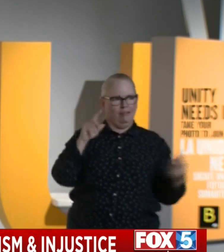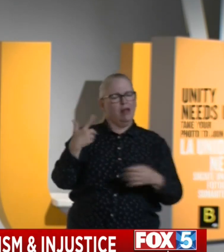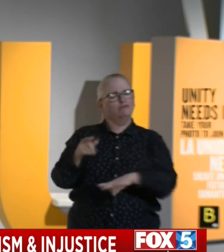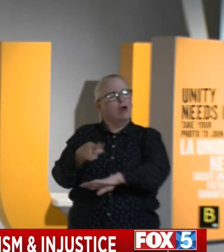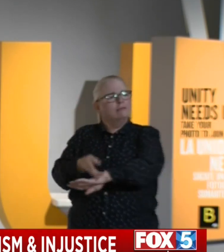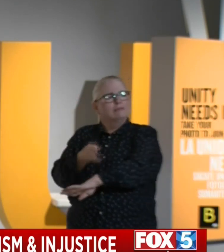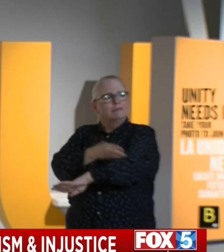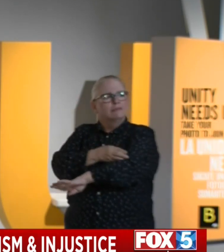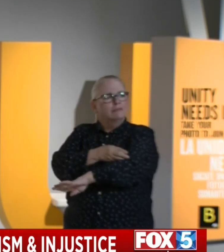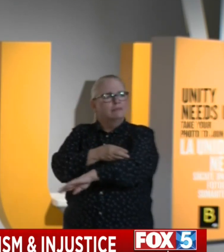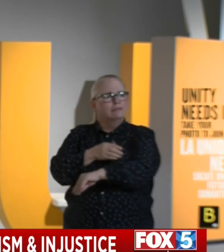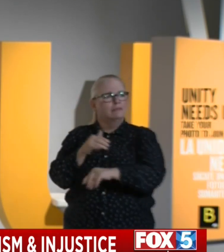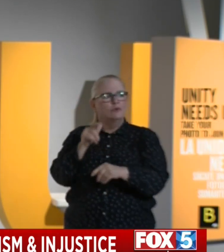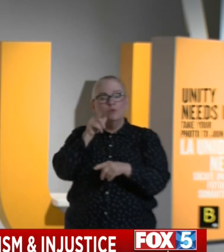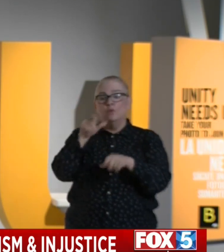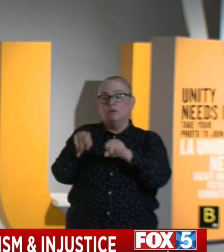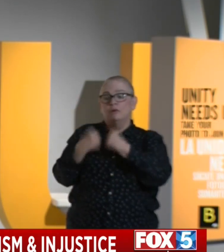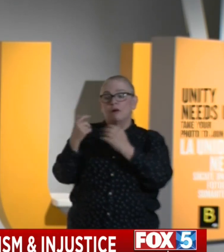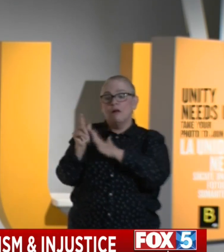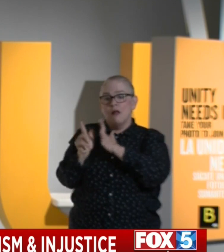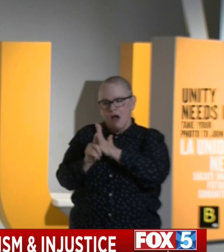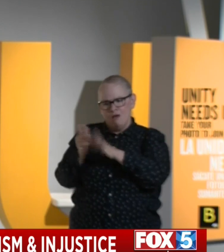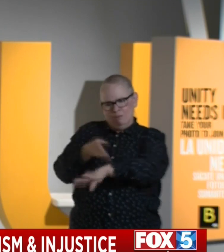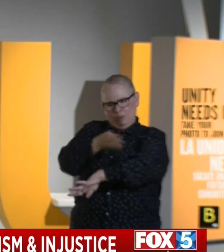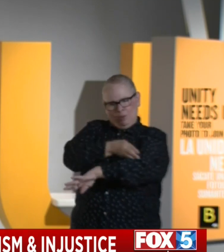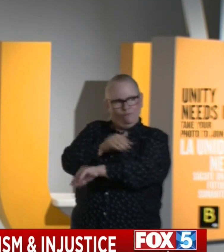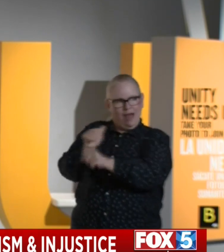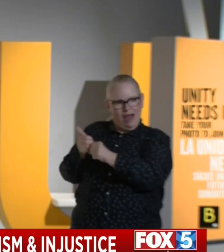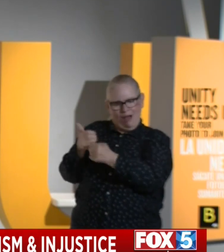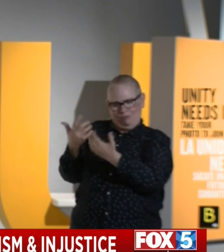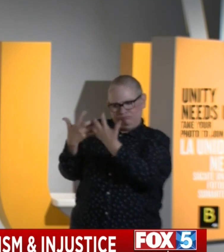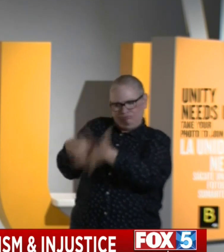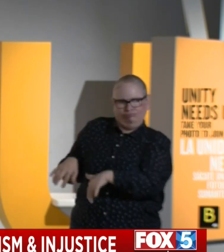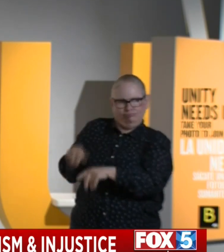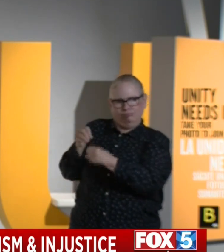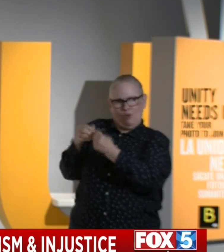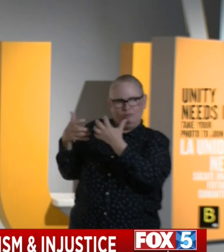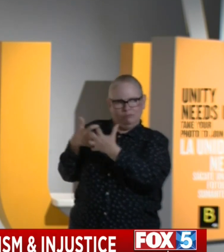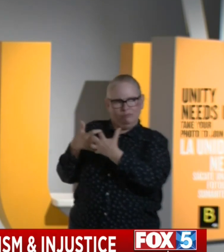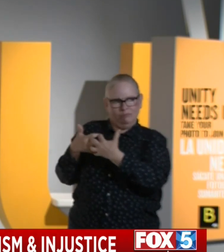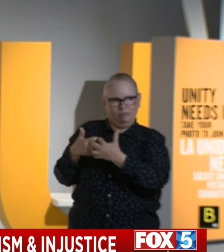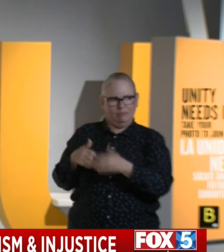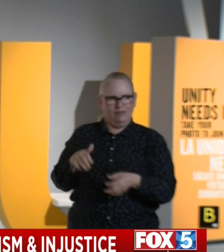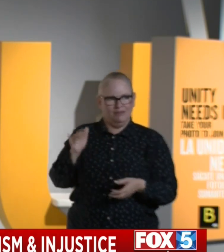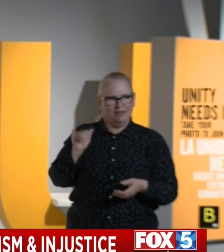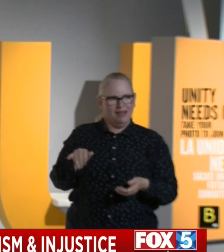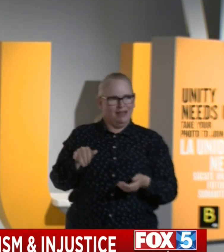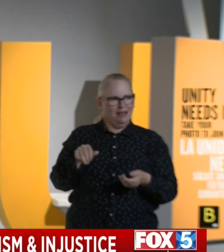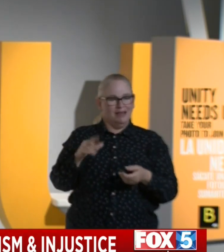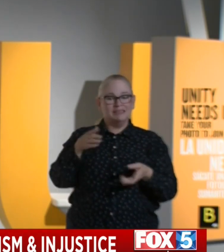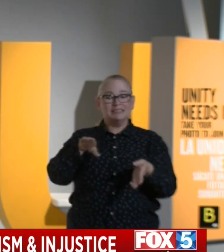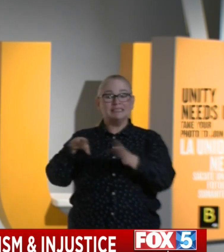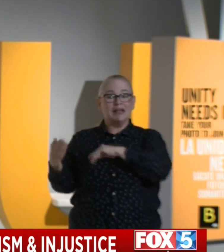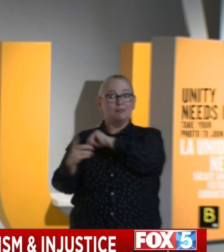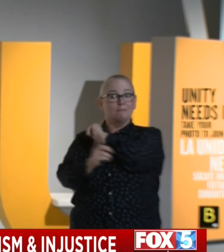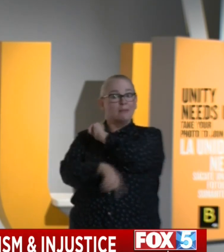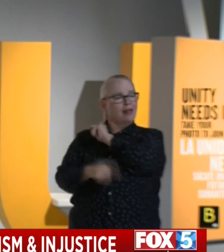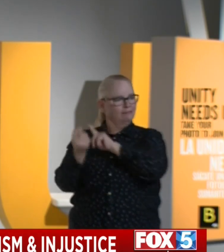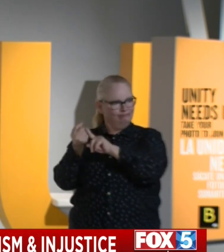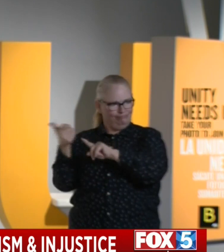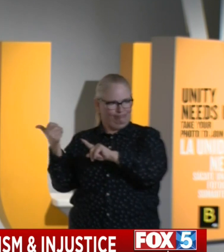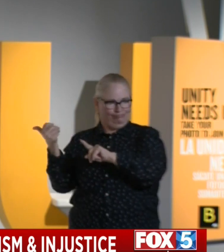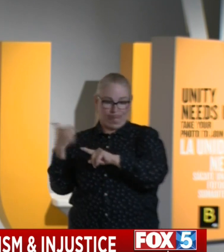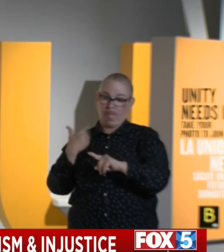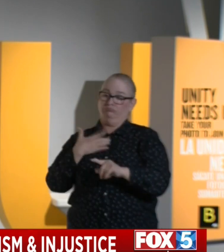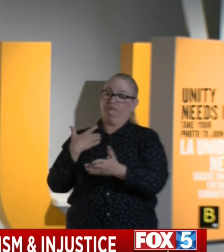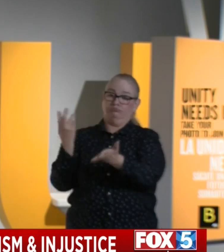Prop 36, the work we continue to do in this state to end the death penalty in the state of California. I was proud to sign an executive order